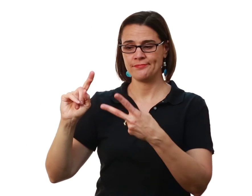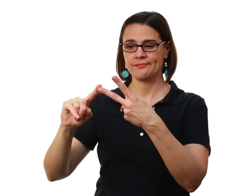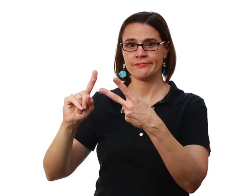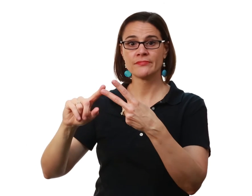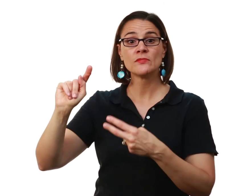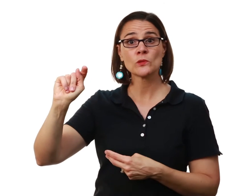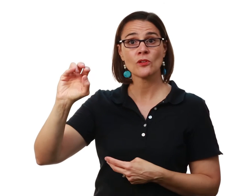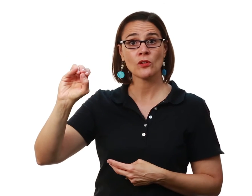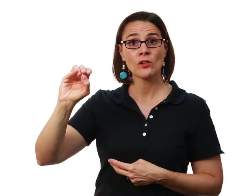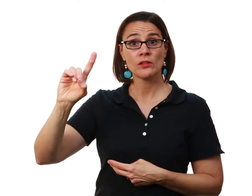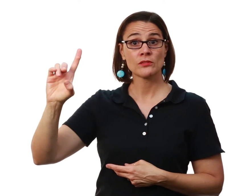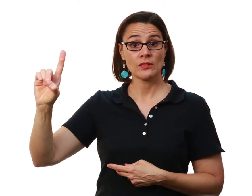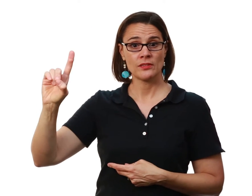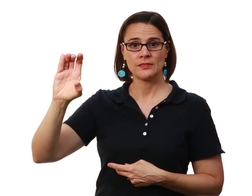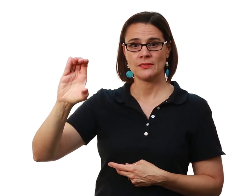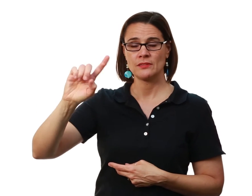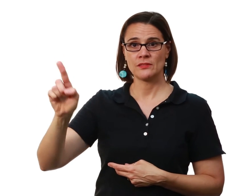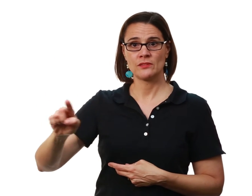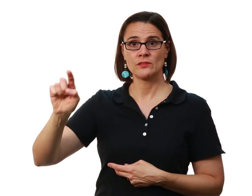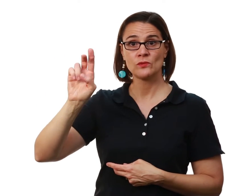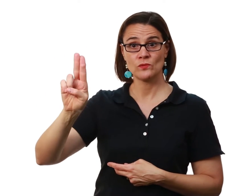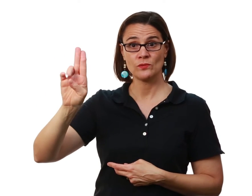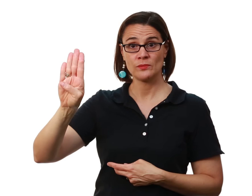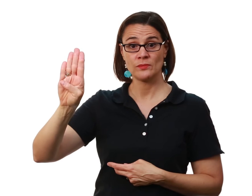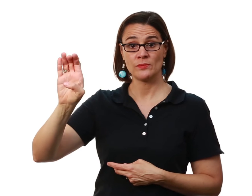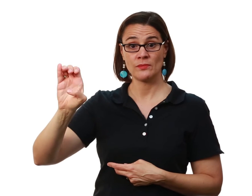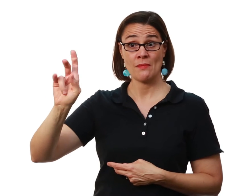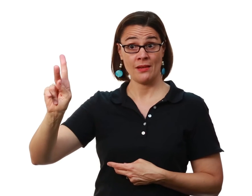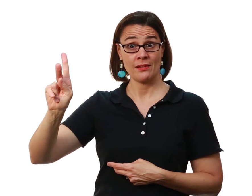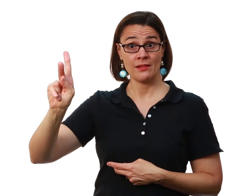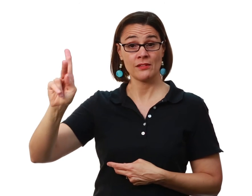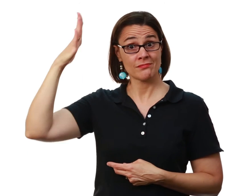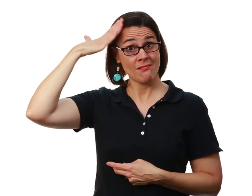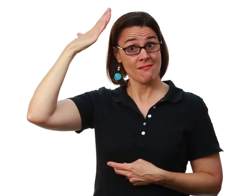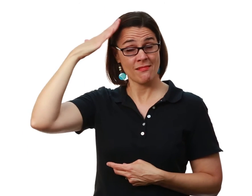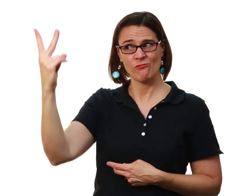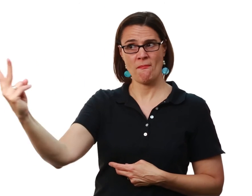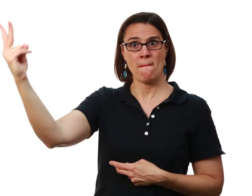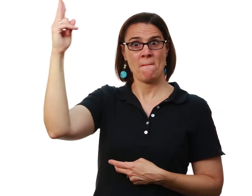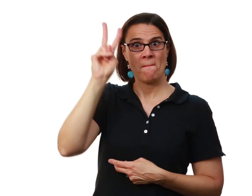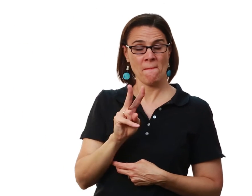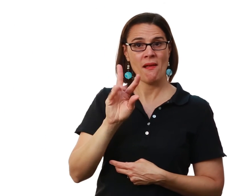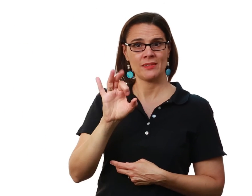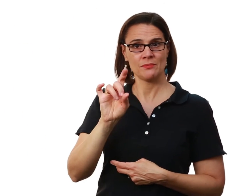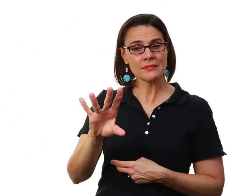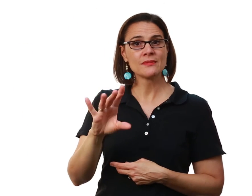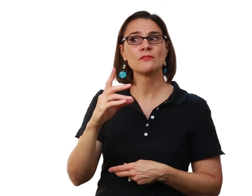And Todd Zubek Come to FSDB